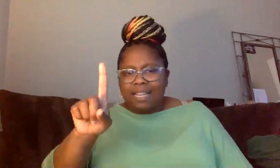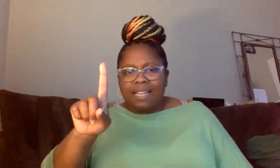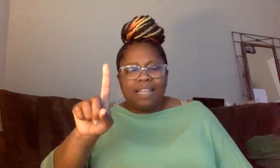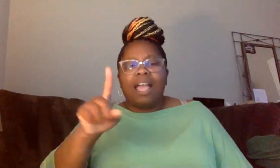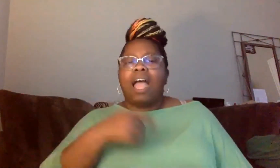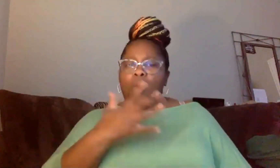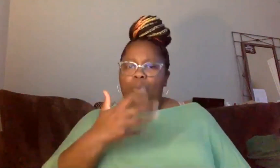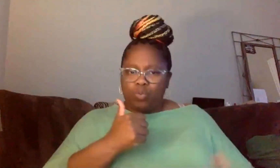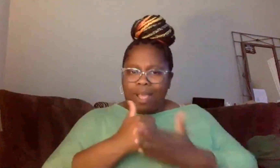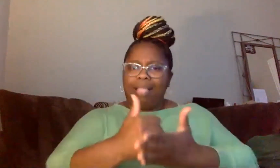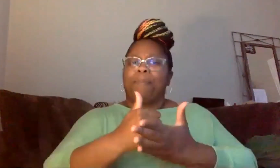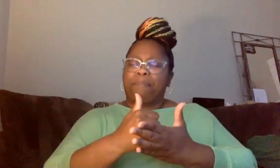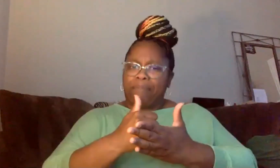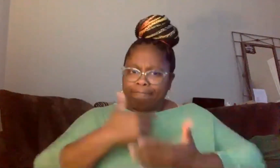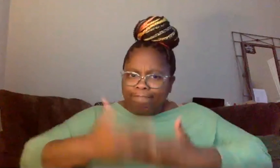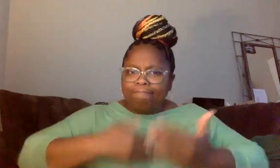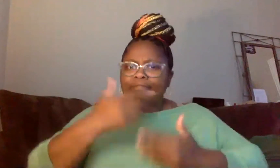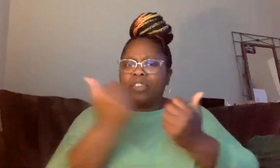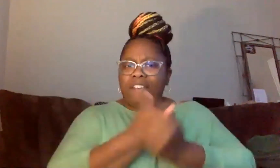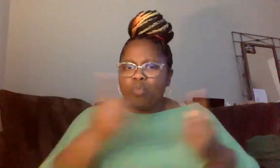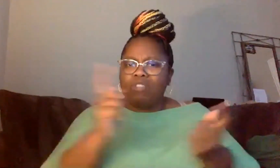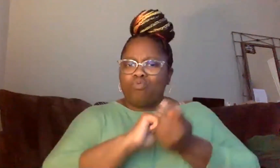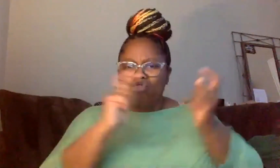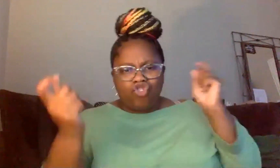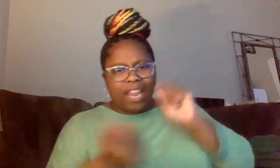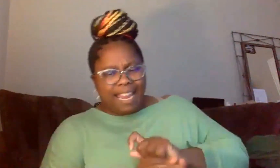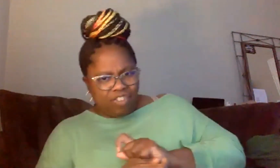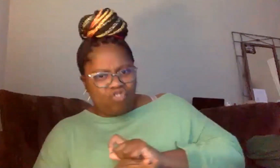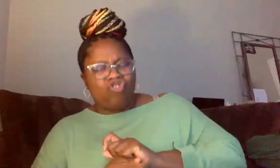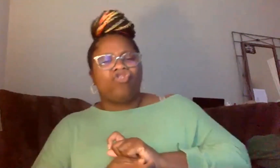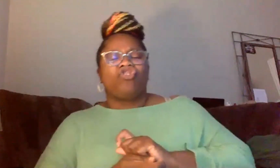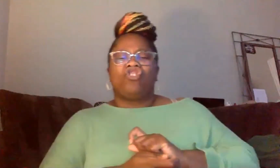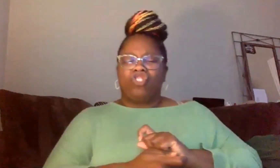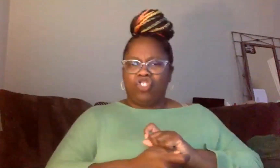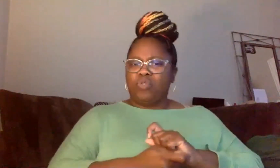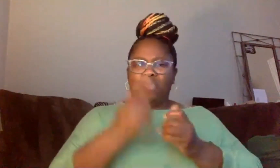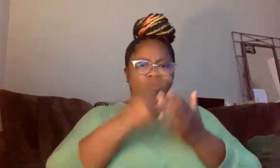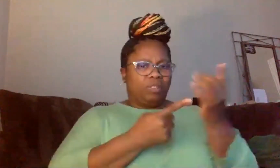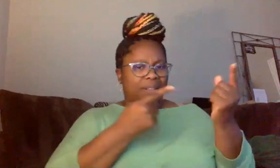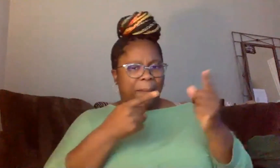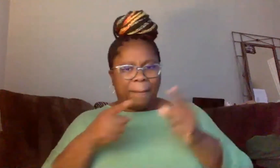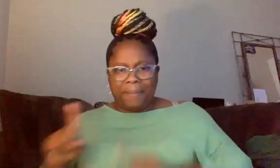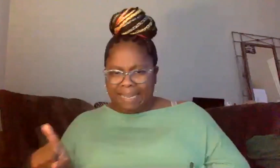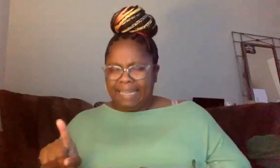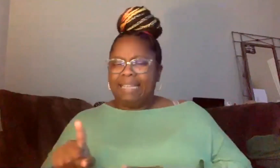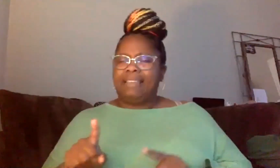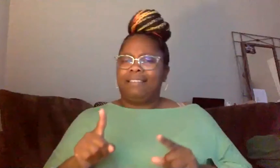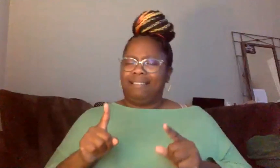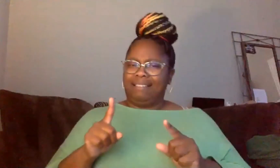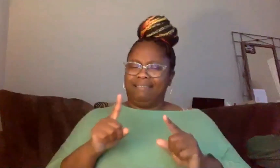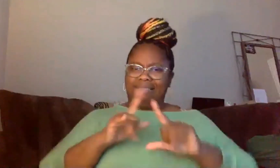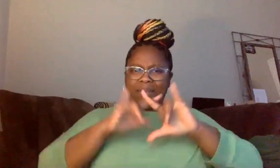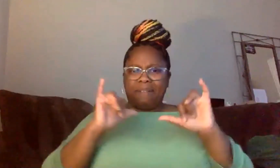this movement and help it to everybody to change the narrative and realize the importance and the significance of this.